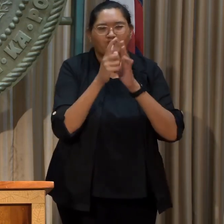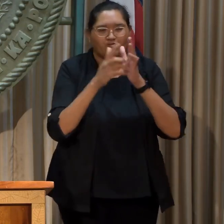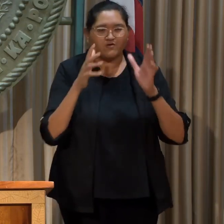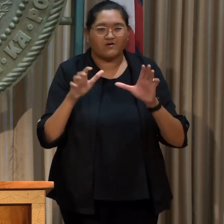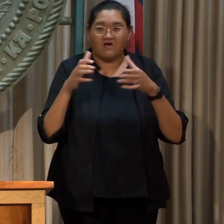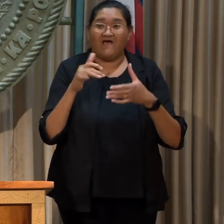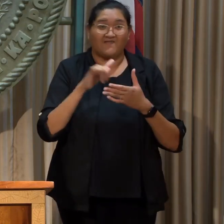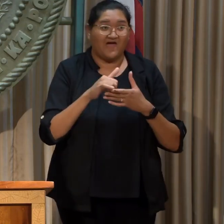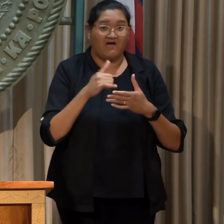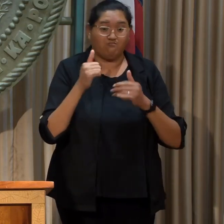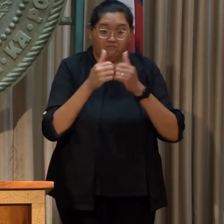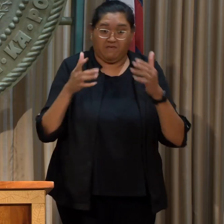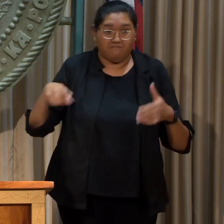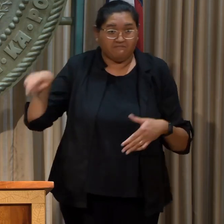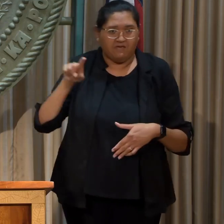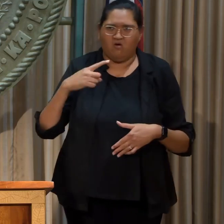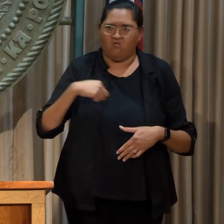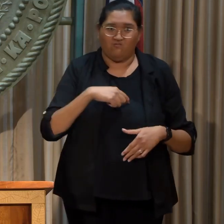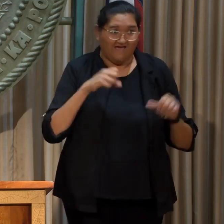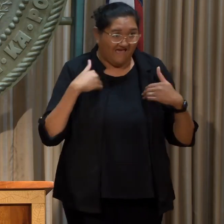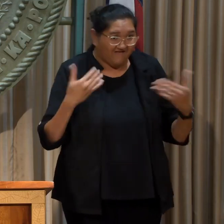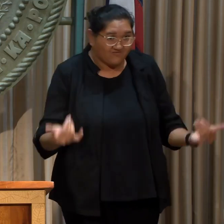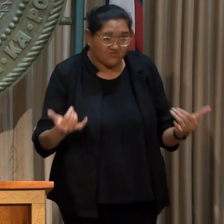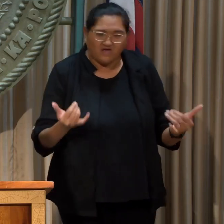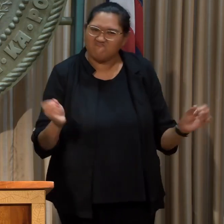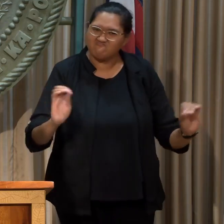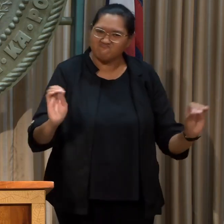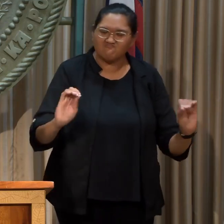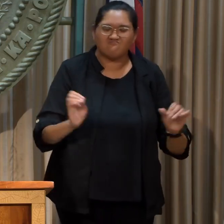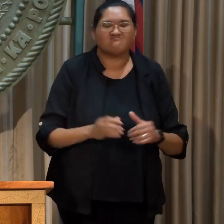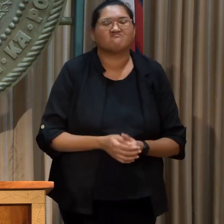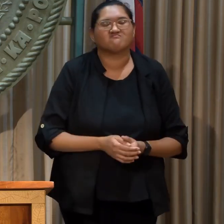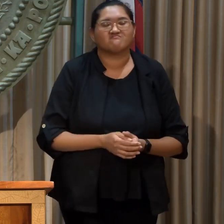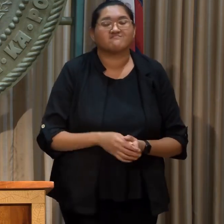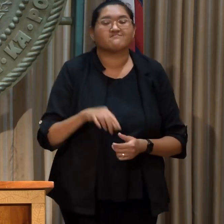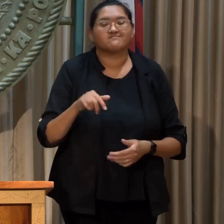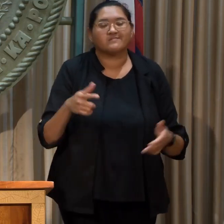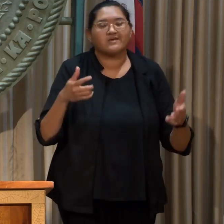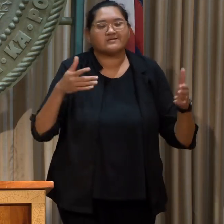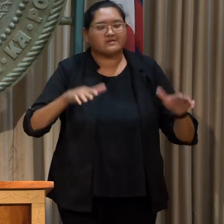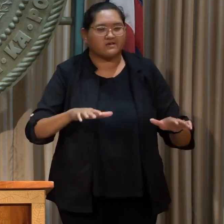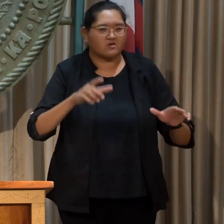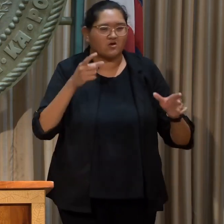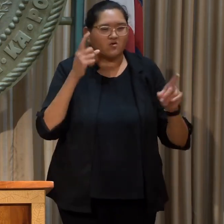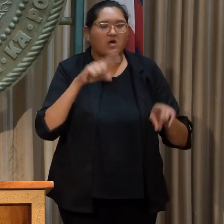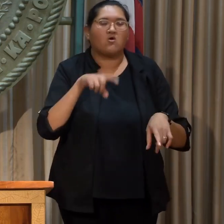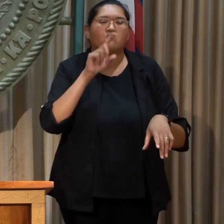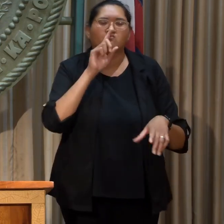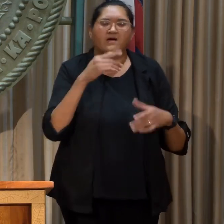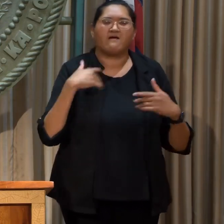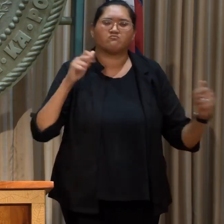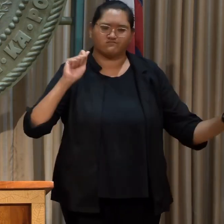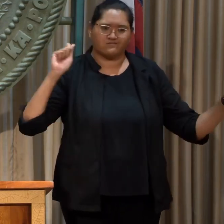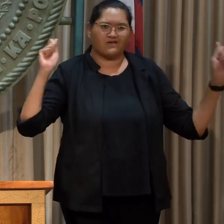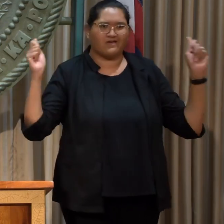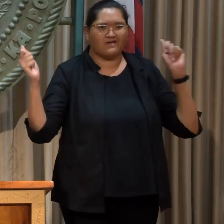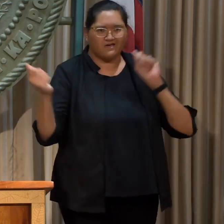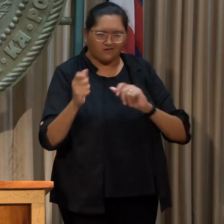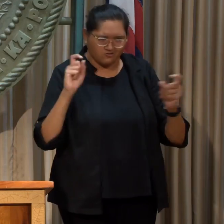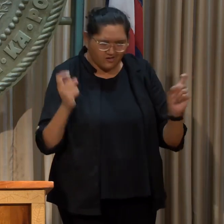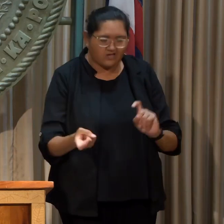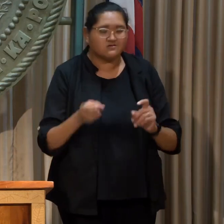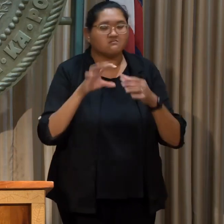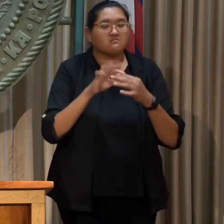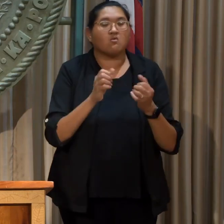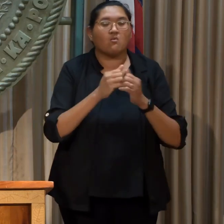whom this historic agreement would never have been possible. The settlement agreement represents transformative change towards the